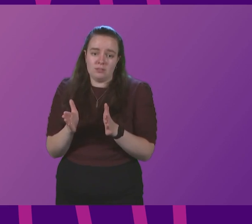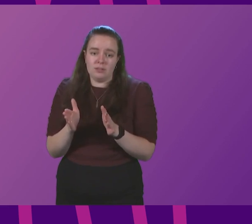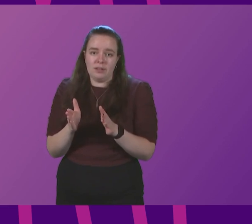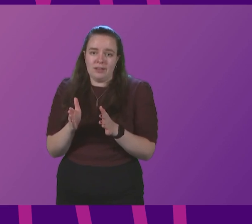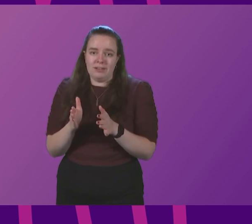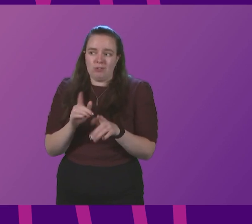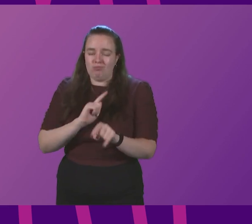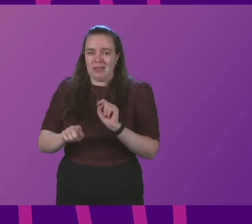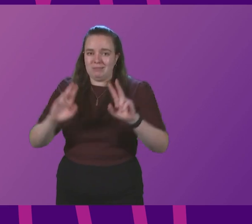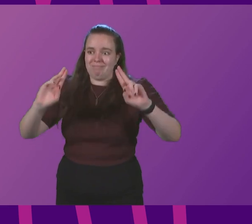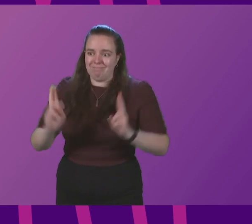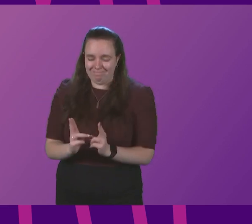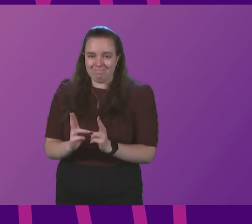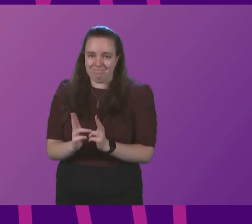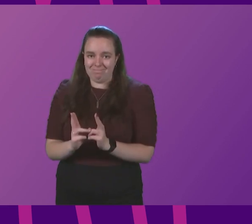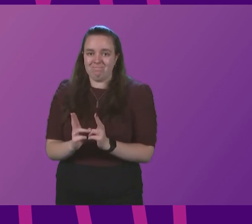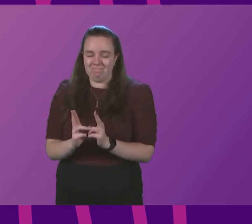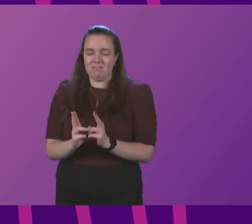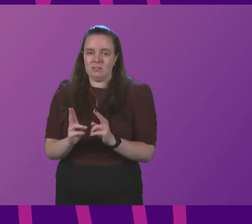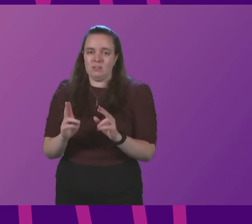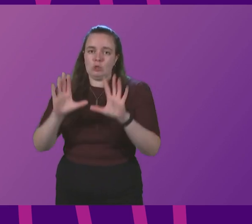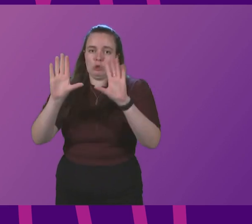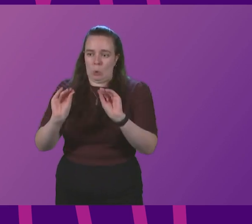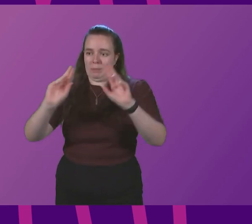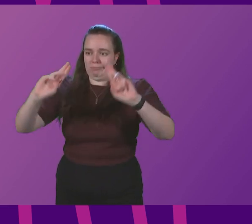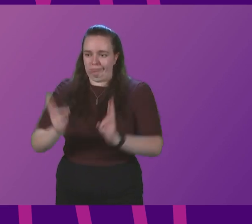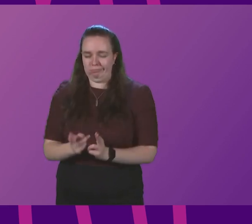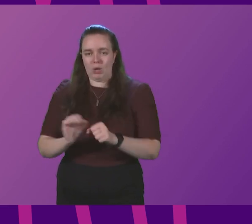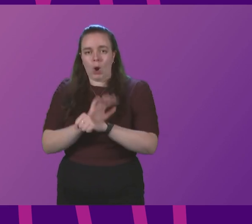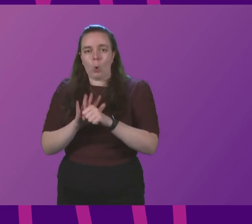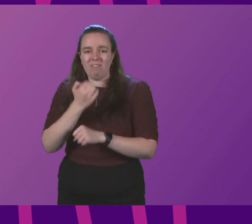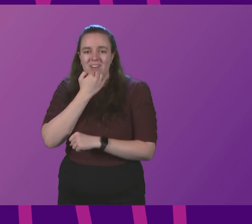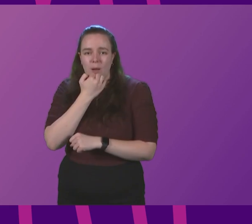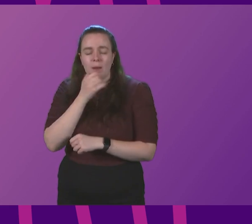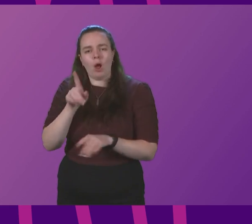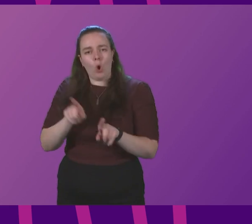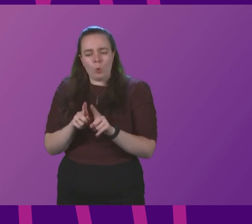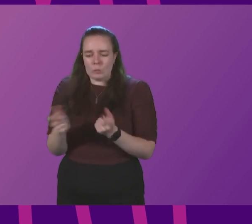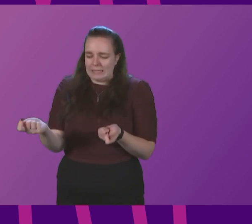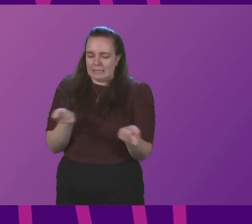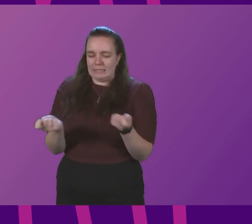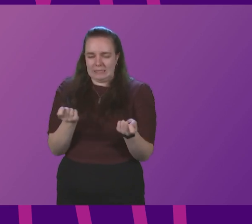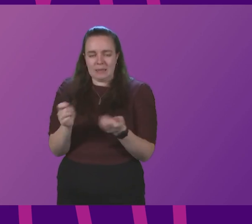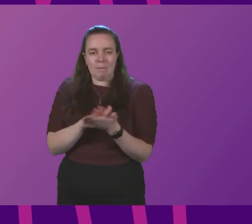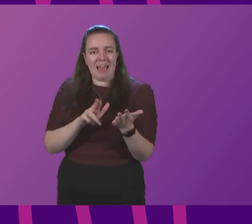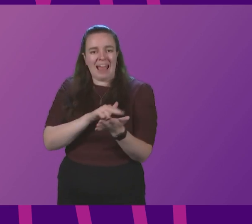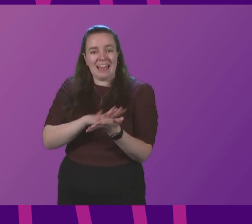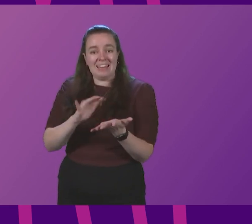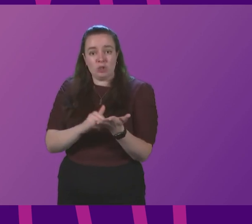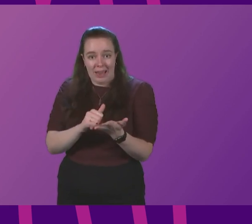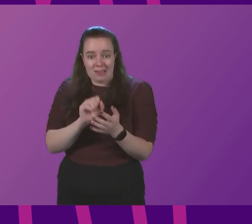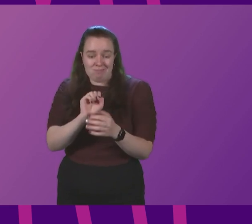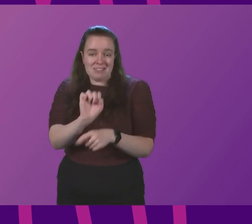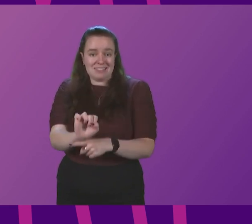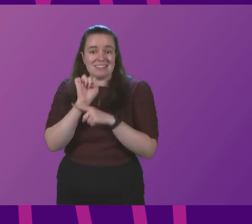contain first of all, and then hopefully drive down COVID cases, but take measures to keep the NHS as safe as